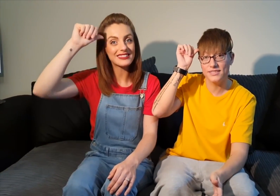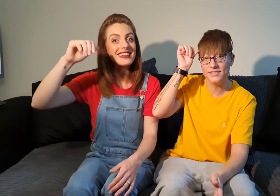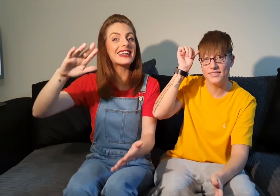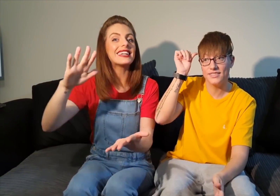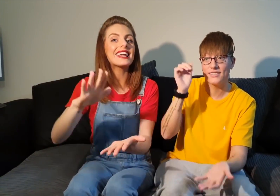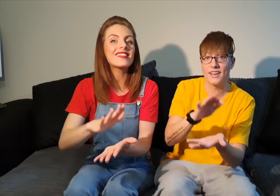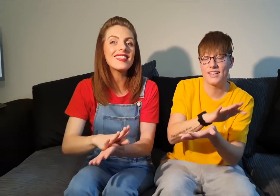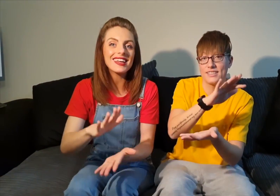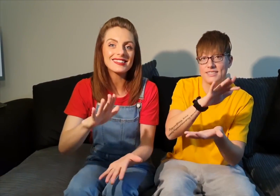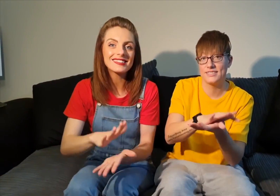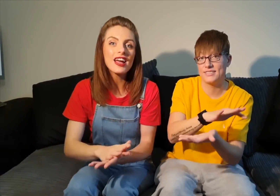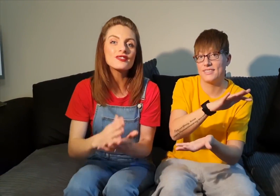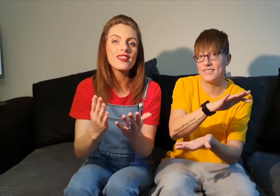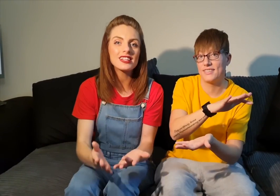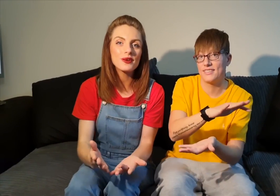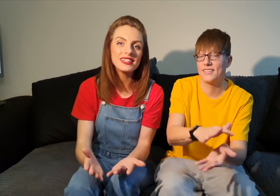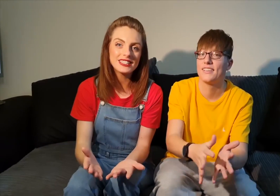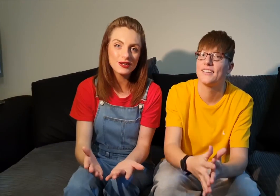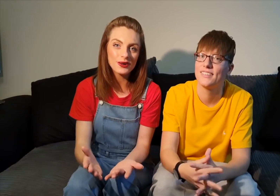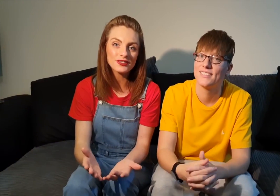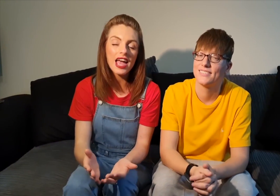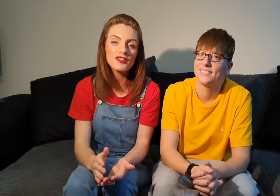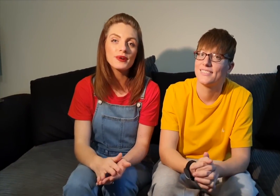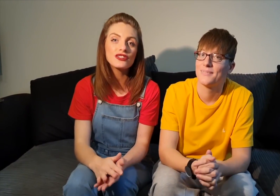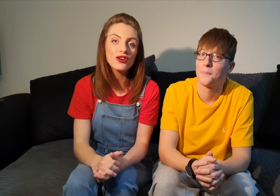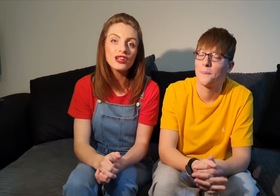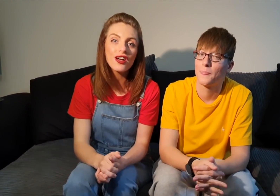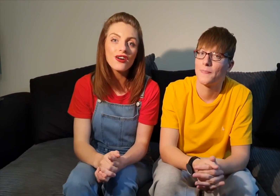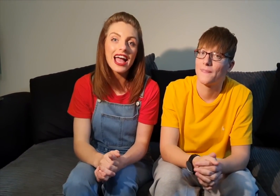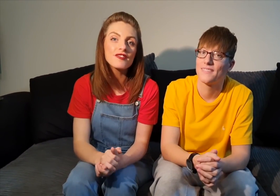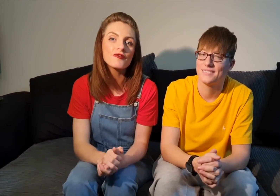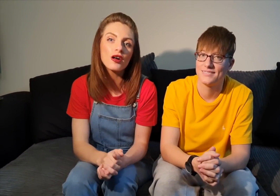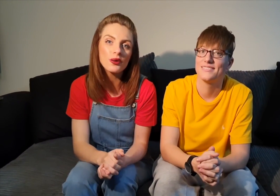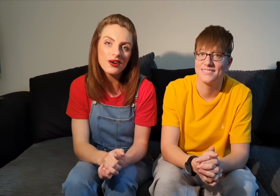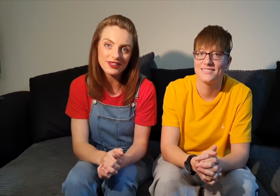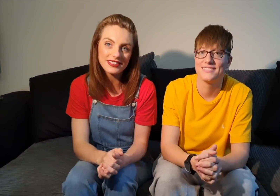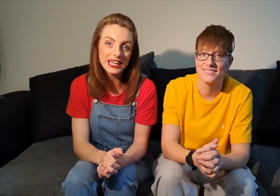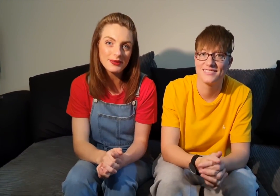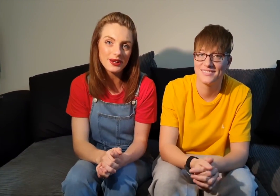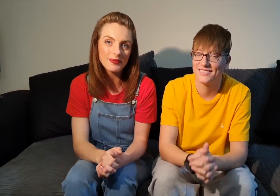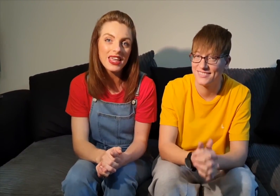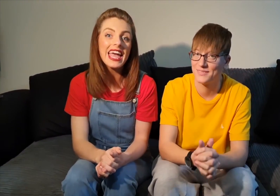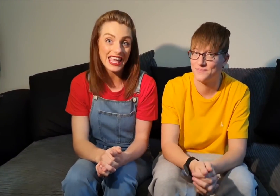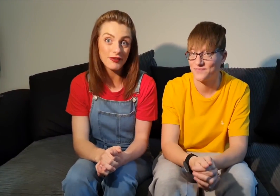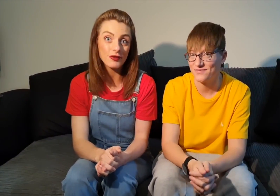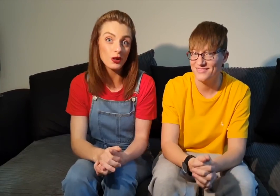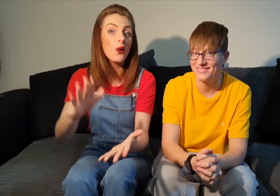sign like this so that's what you need to know so everybody join along and follow us here we go if you're